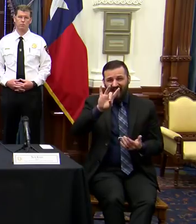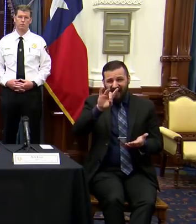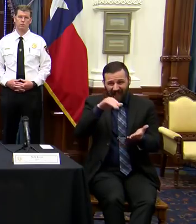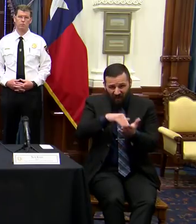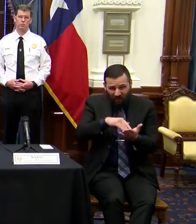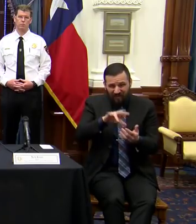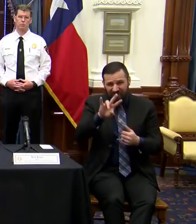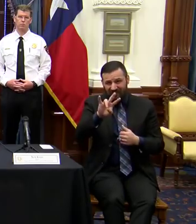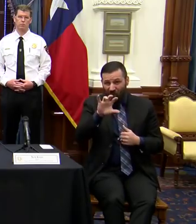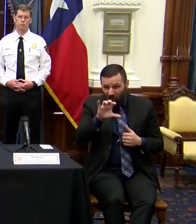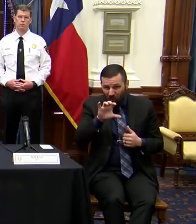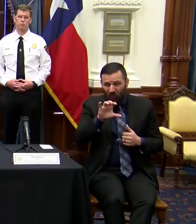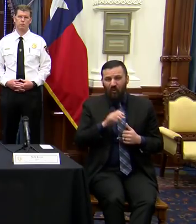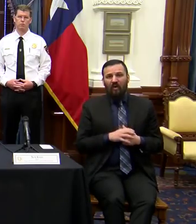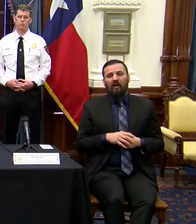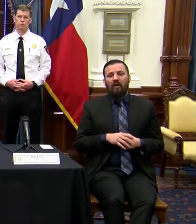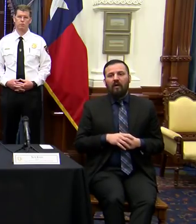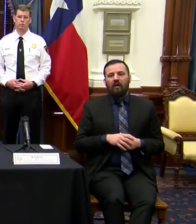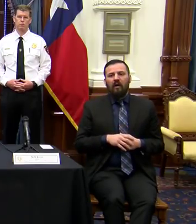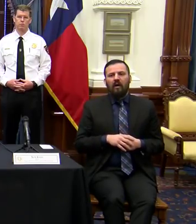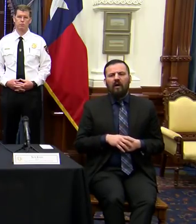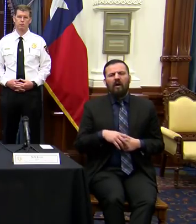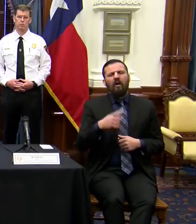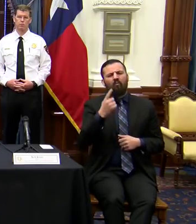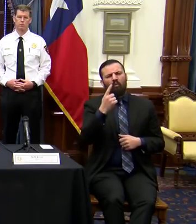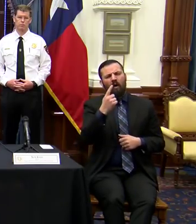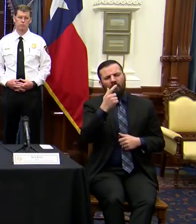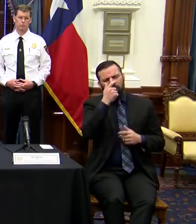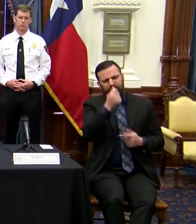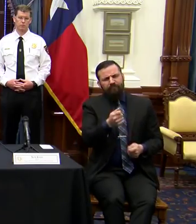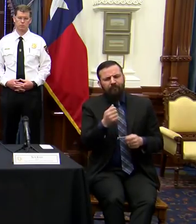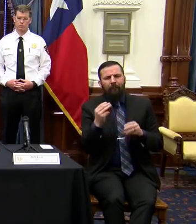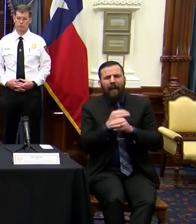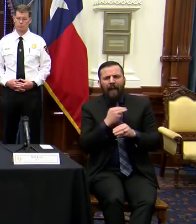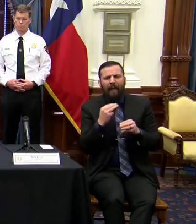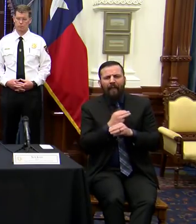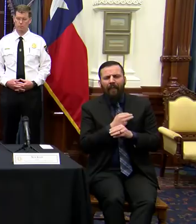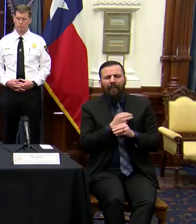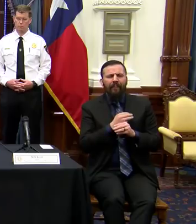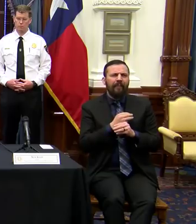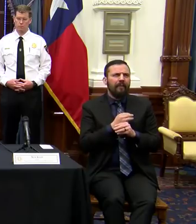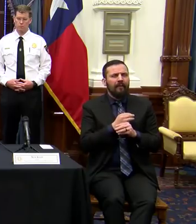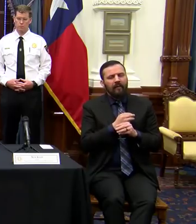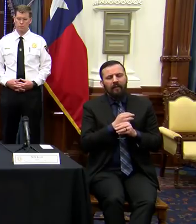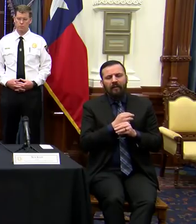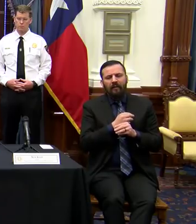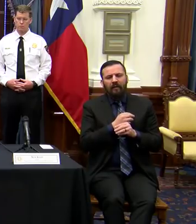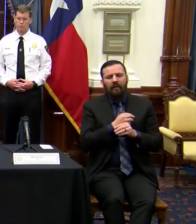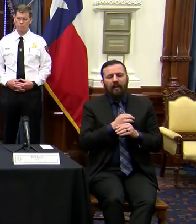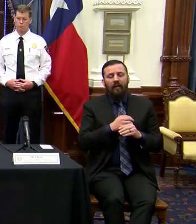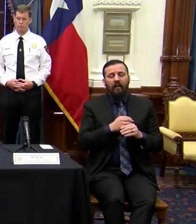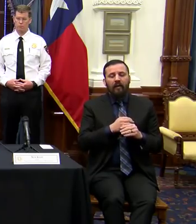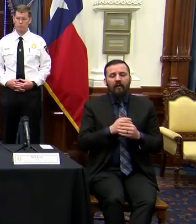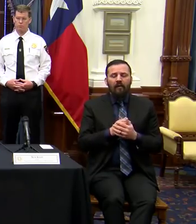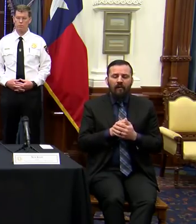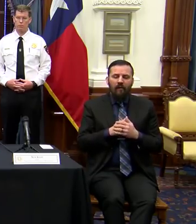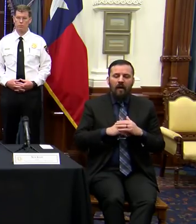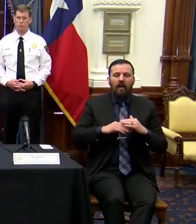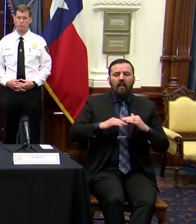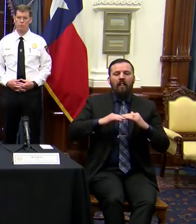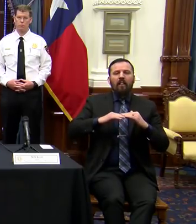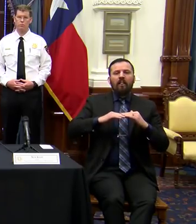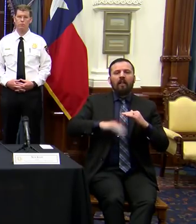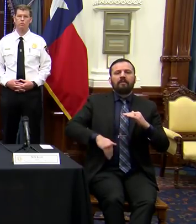Now, one interesting math about this is that less than 10